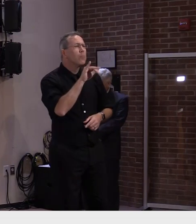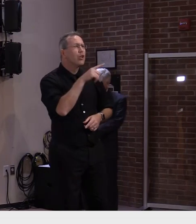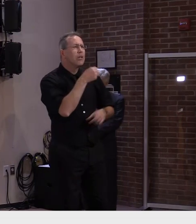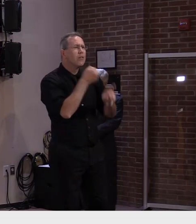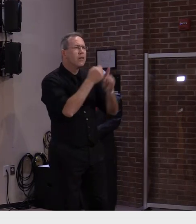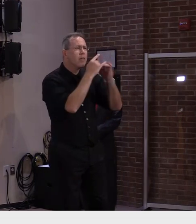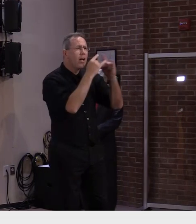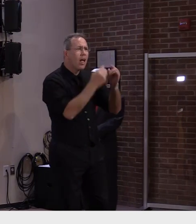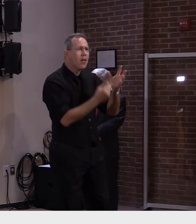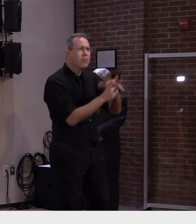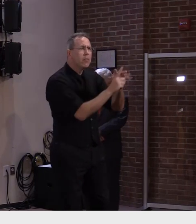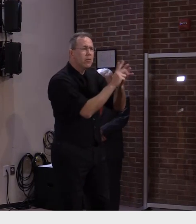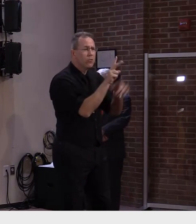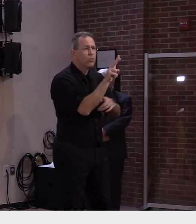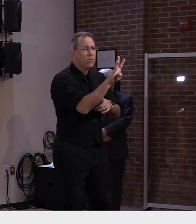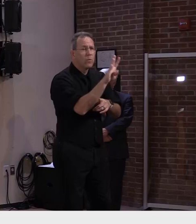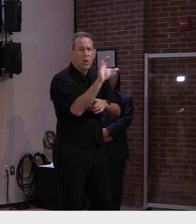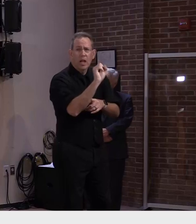this point.